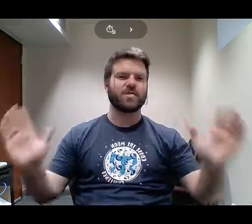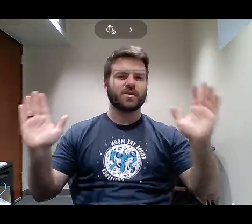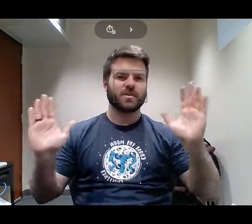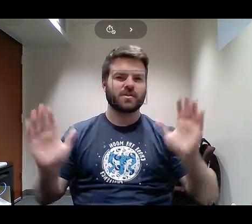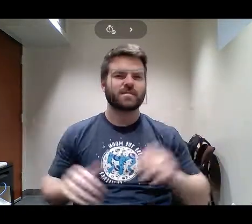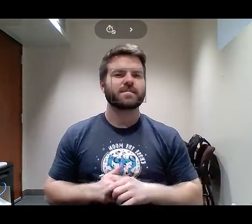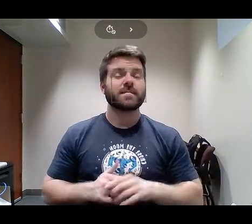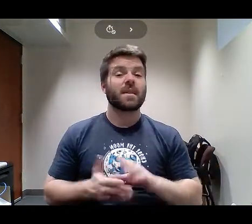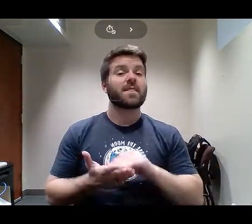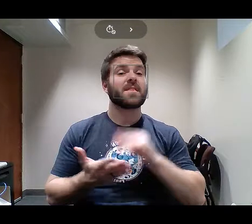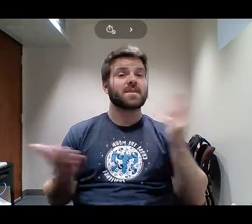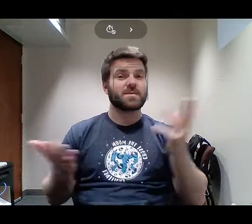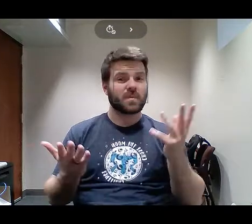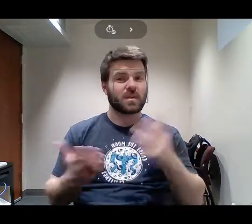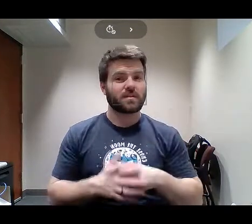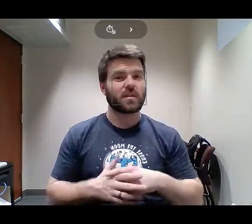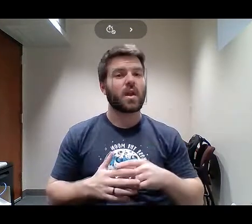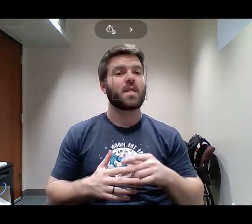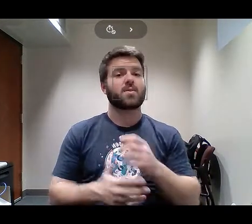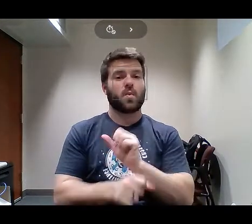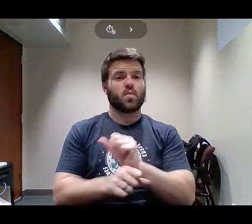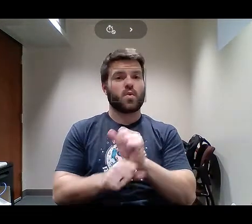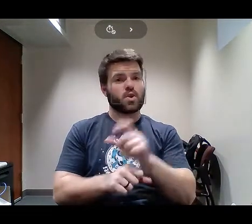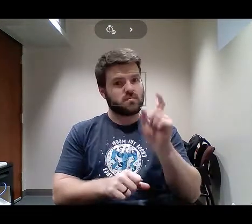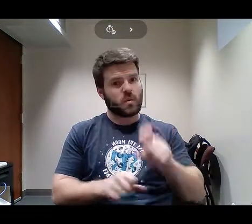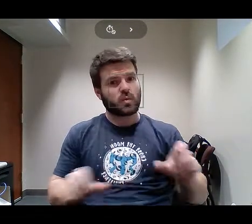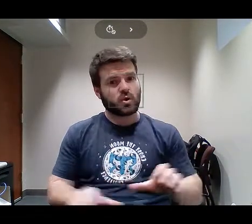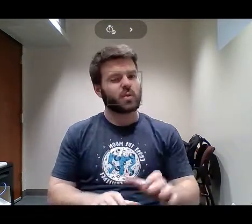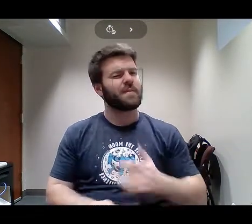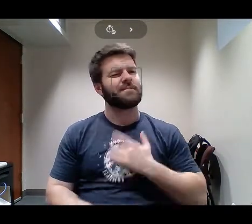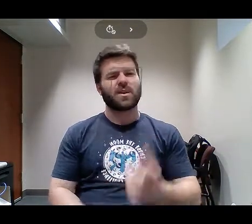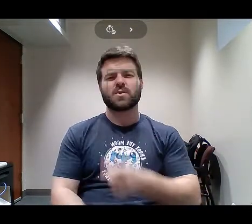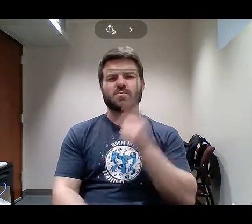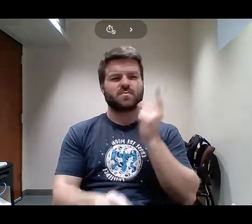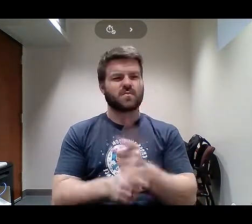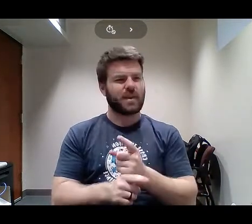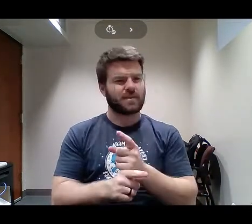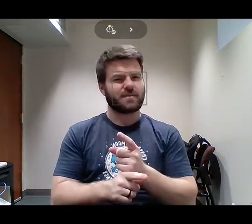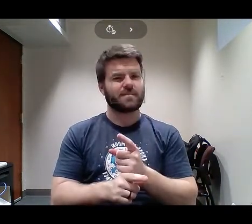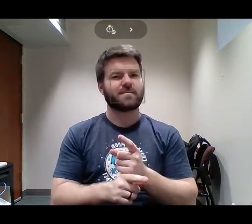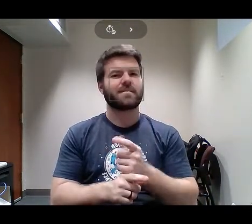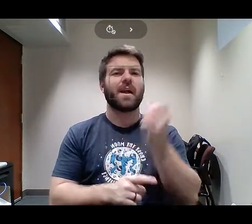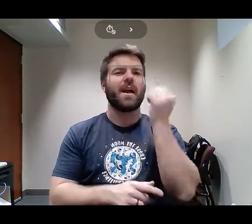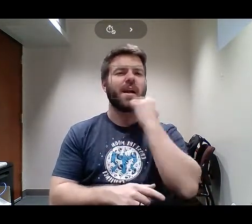feels right. And every day is a bonus, regardless of what you're getting paid.